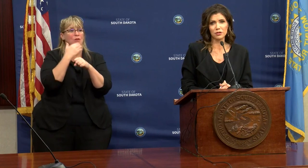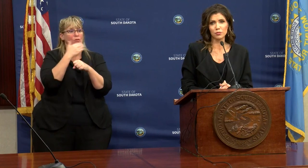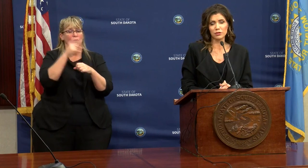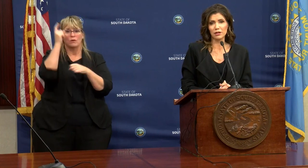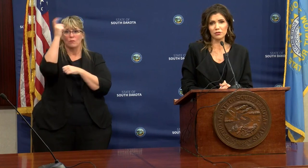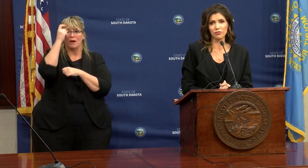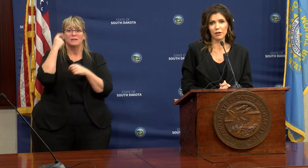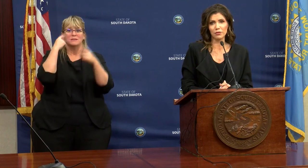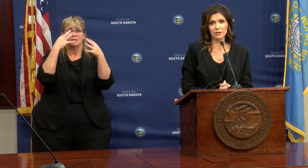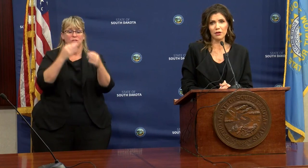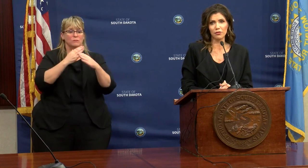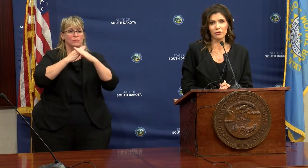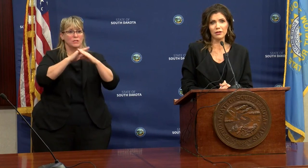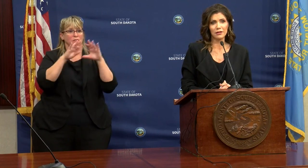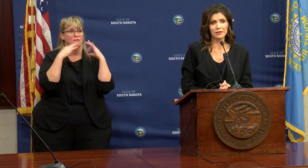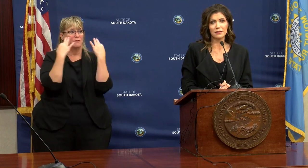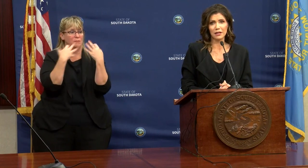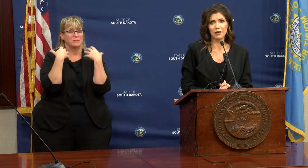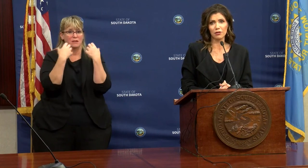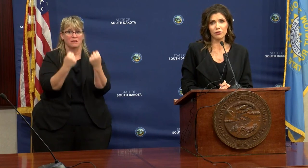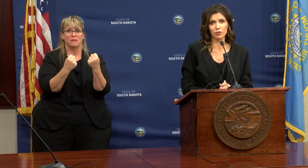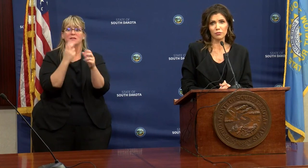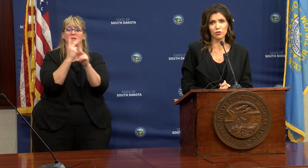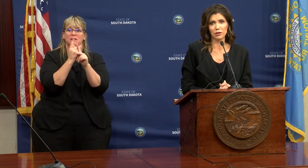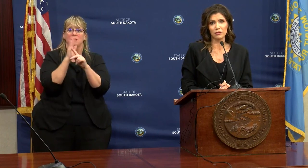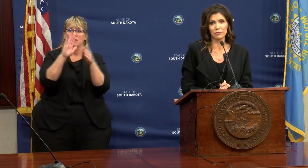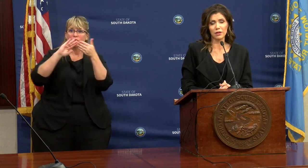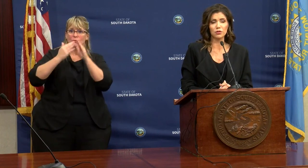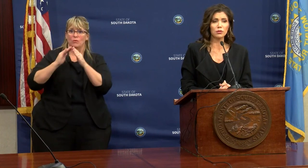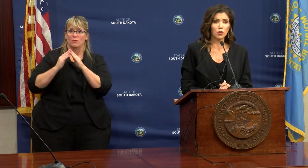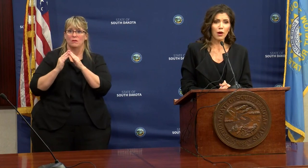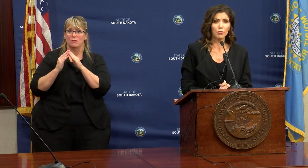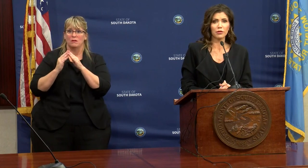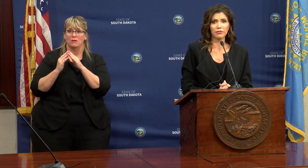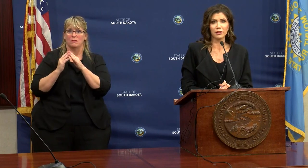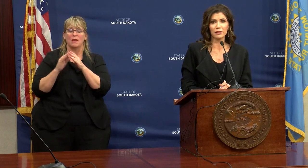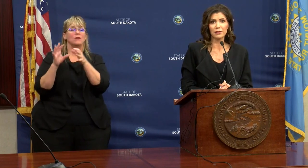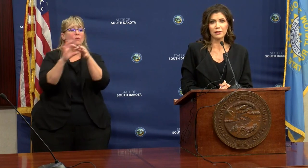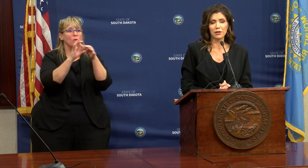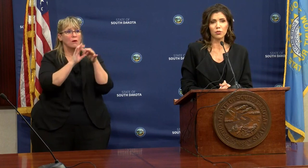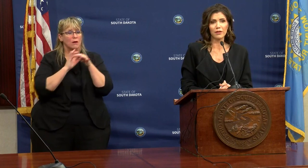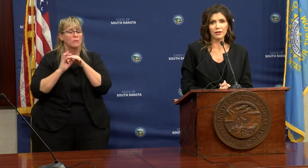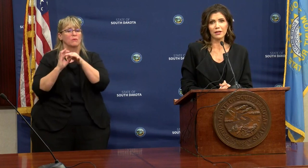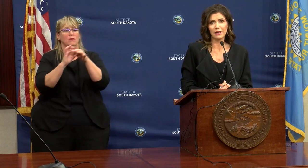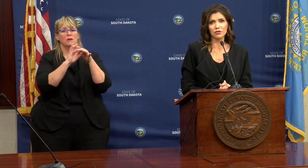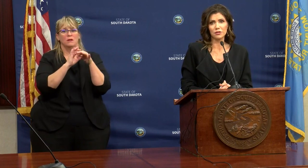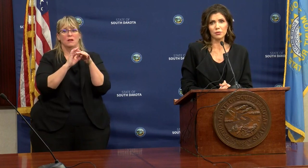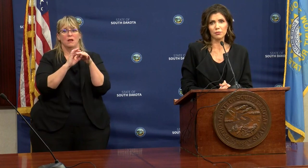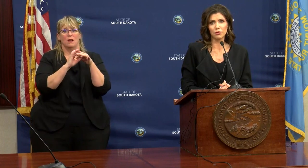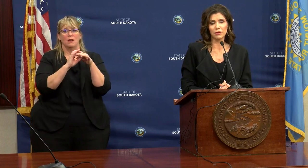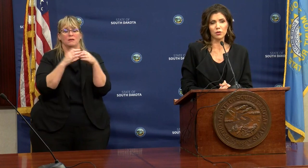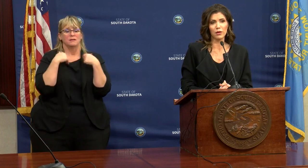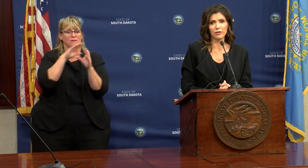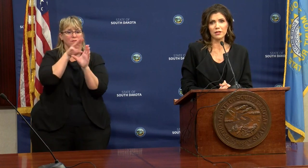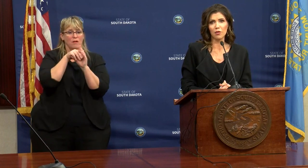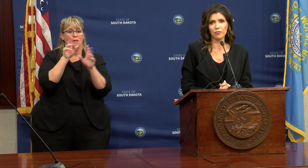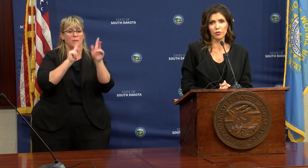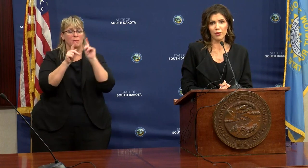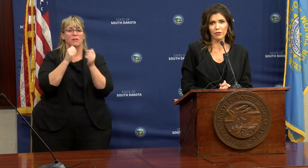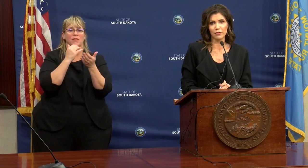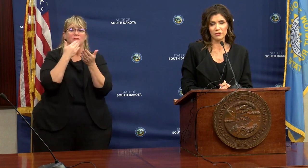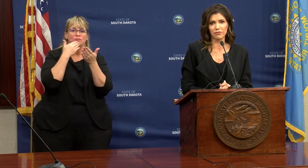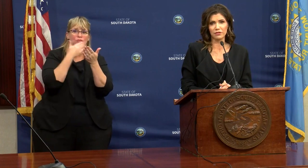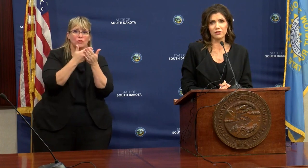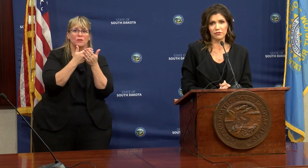decisions to protect your family's health, and to take care of your community. And do it cooperatively, in a way that engages people, in a way that's